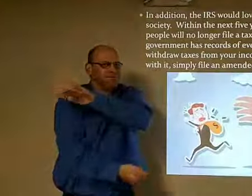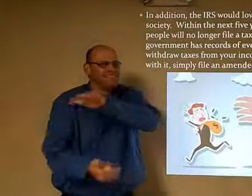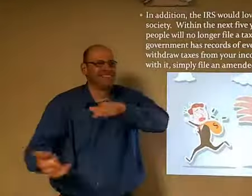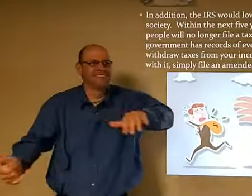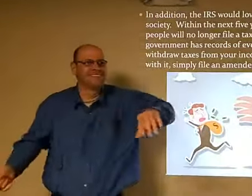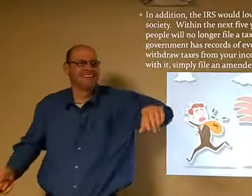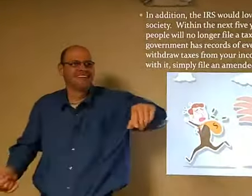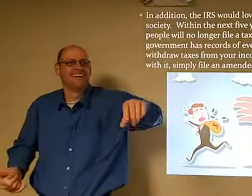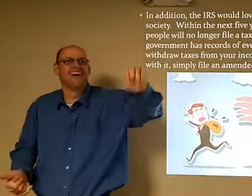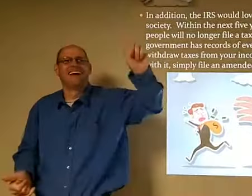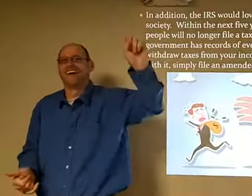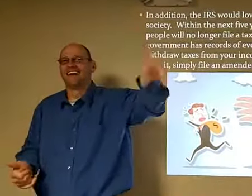Okay, it disappeared.